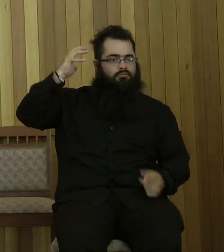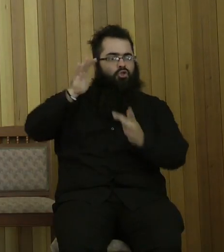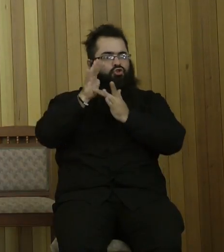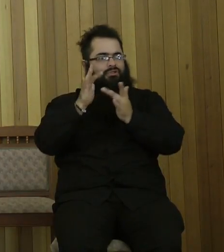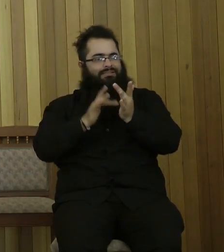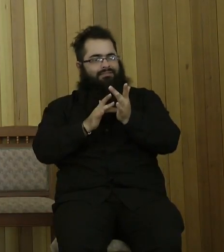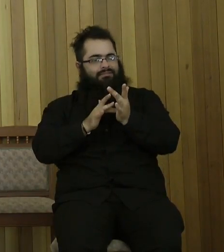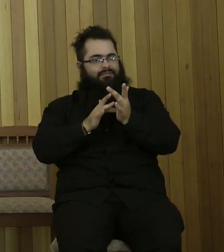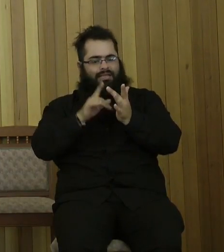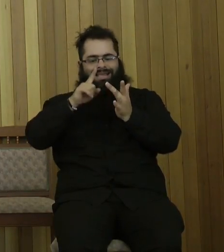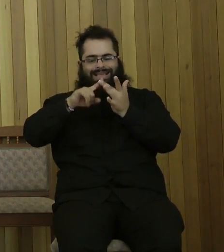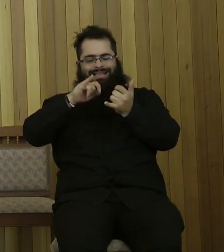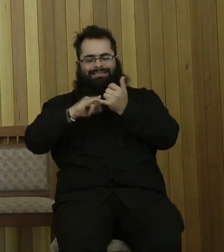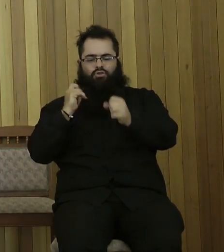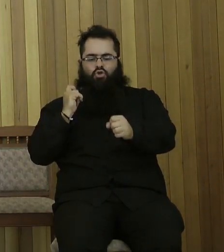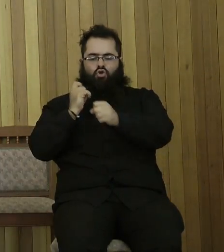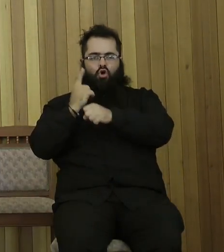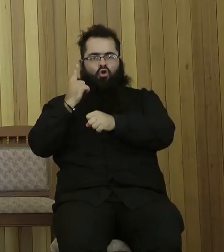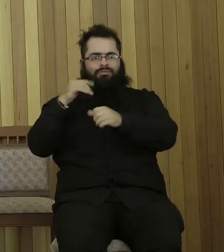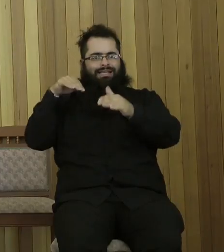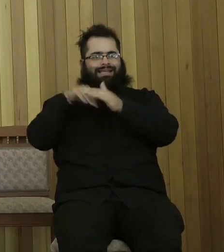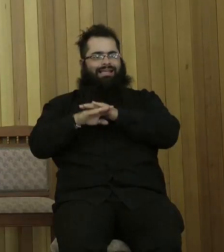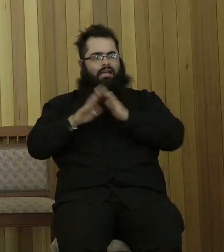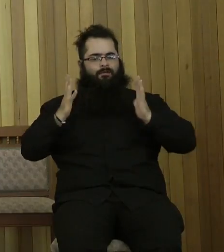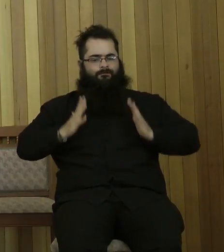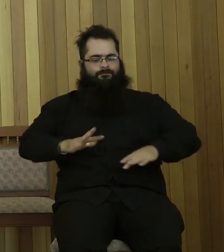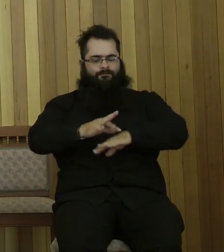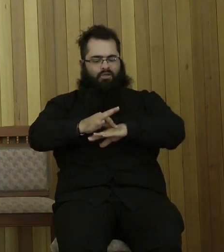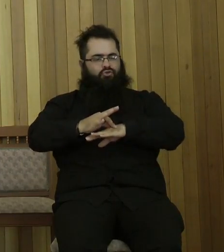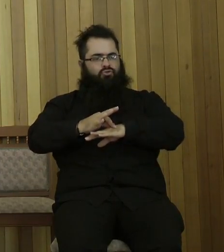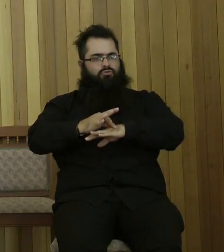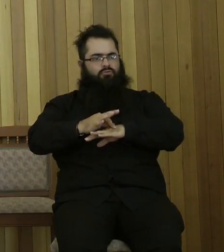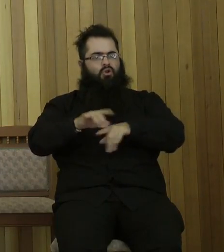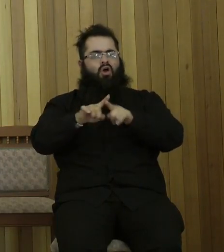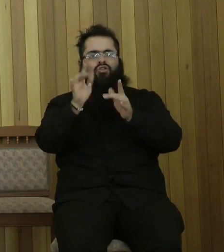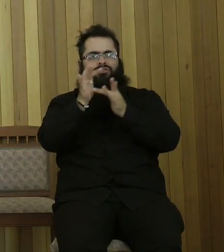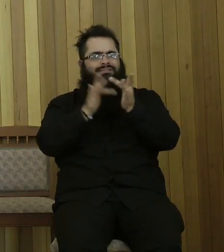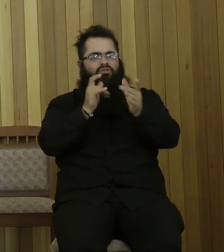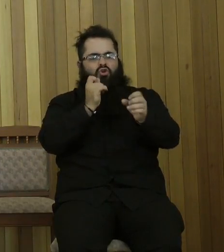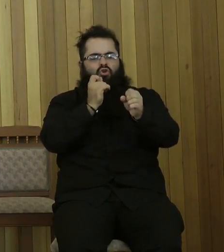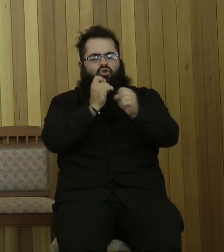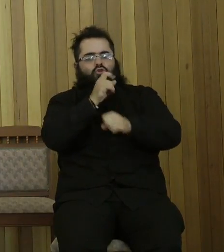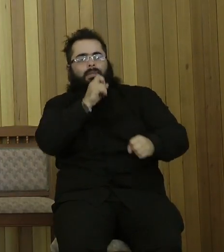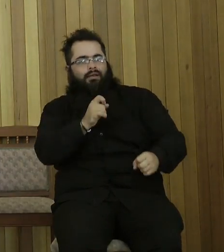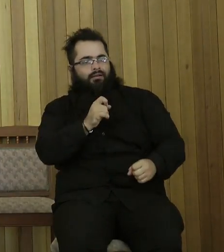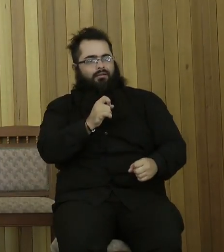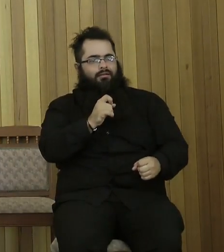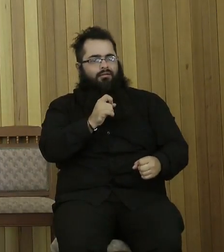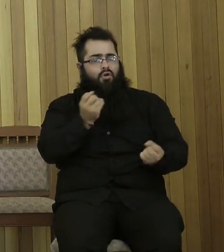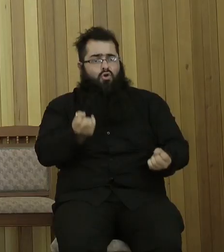God in the flesh. Jesus is the God-man. Verse 18 of the same chapter, No one has seen God at any time. The only begotten